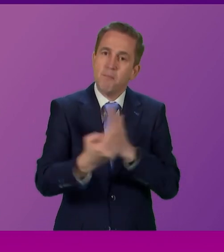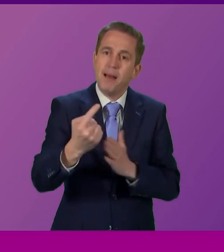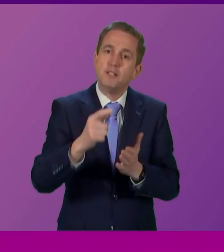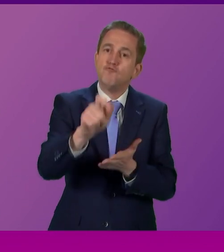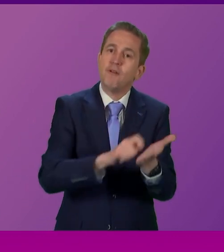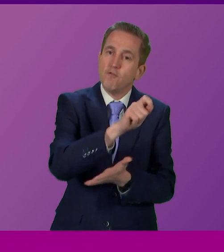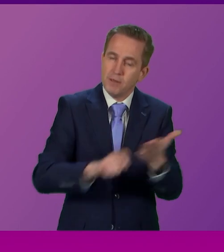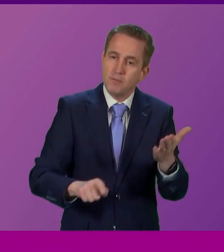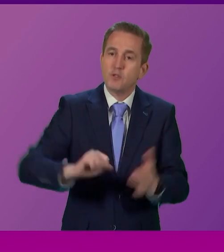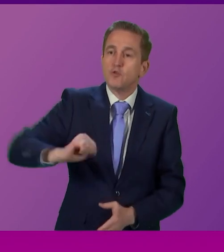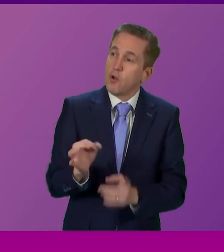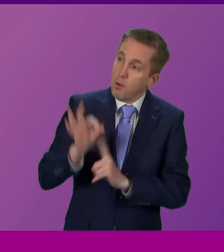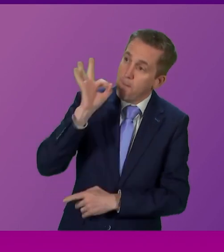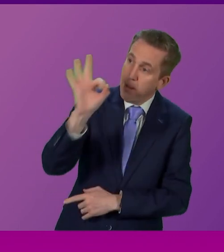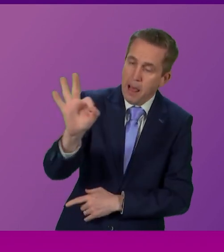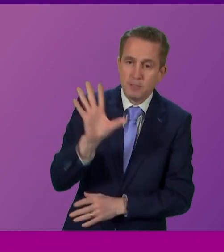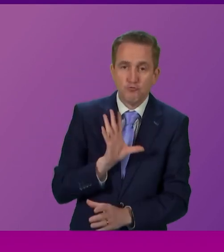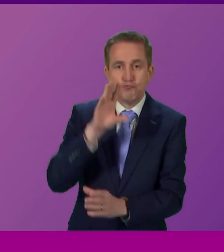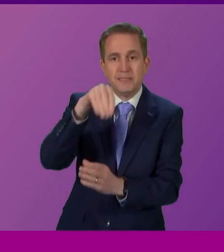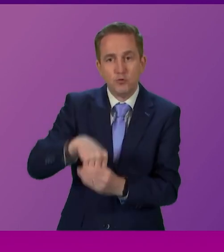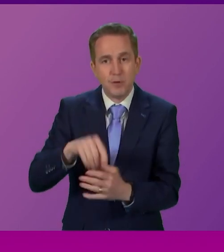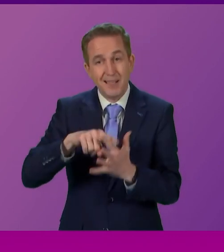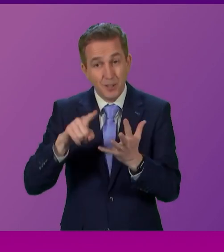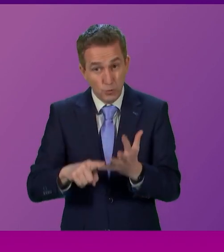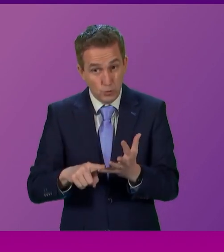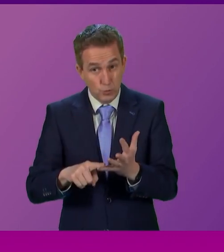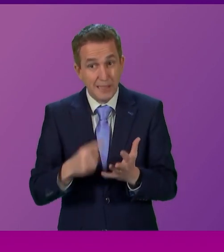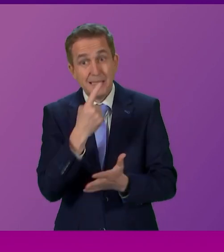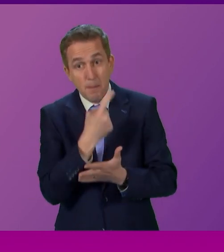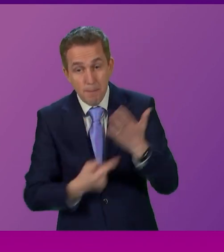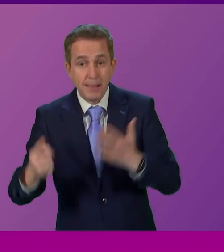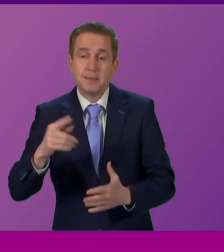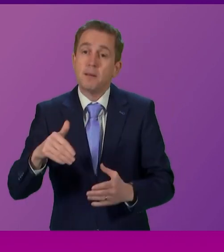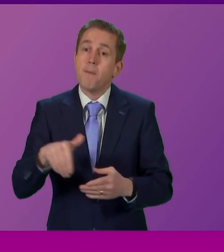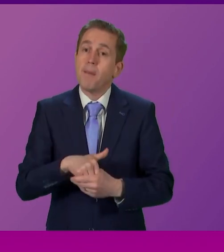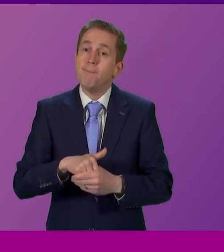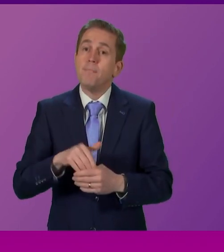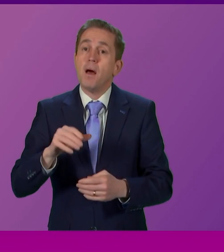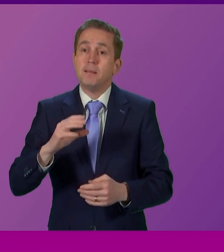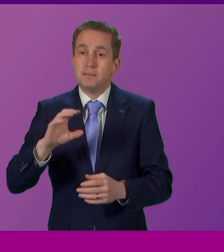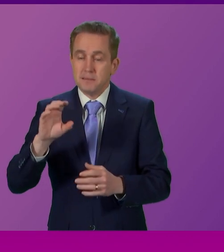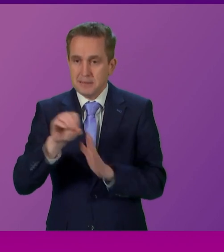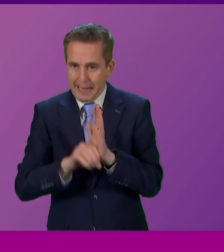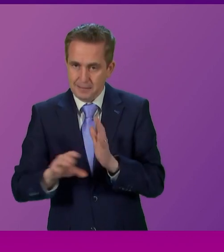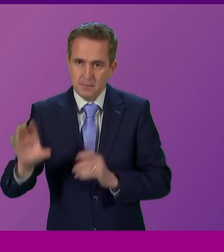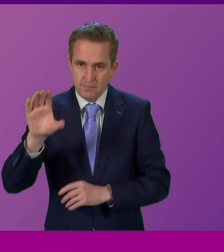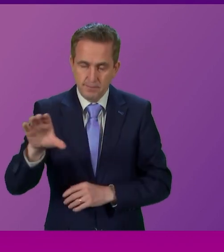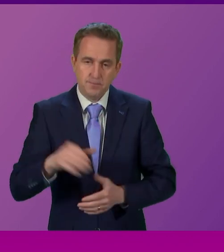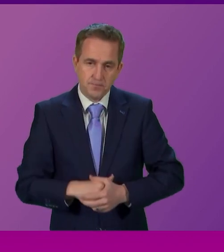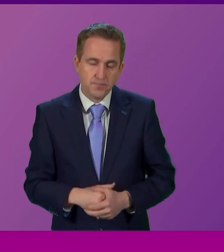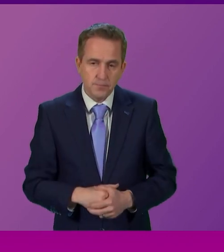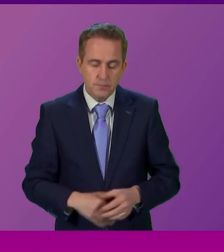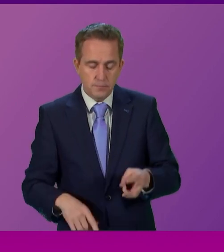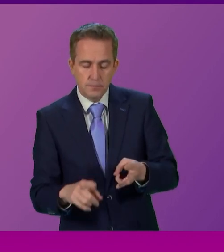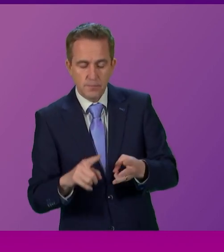apply to rejoin the EU as an independent member state. Which takes me to the second of the three votes I would like to discuss.